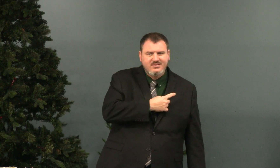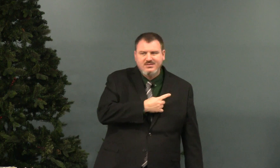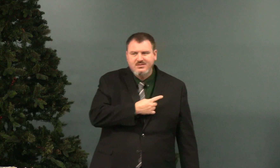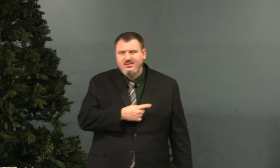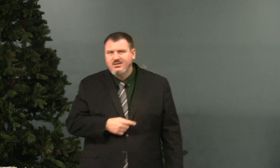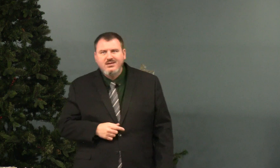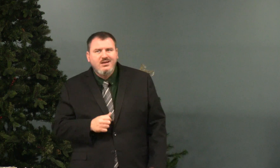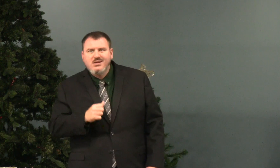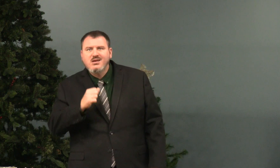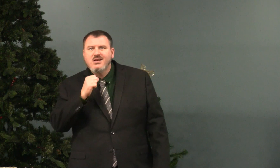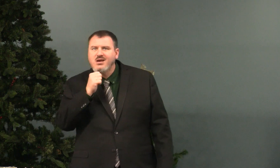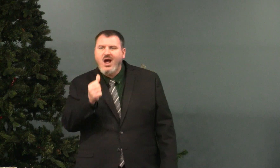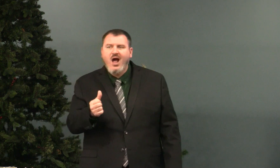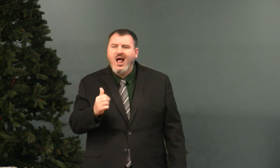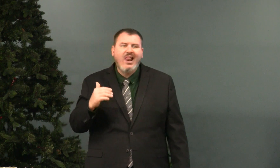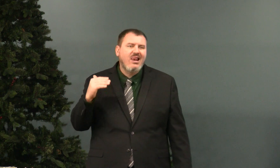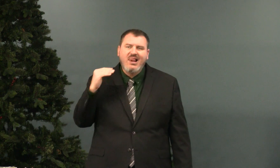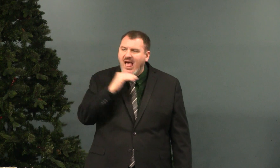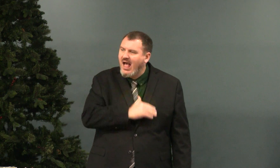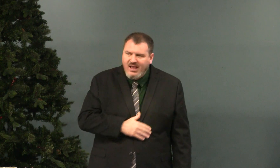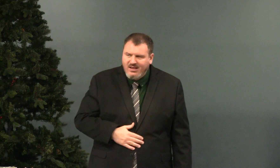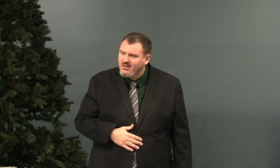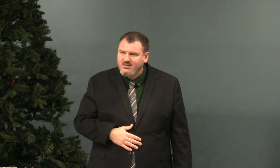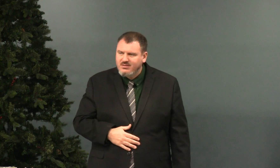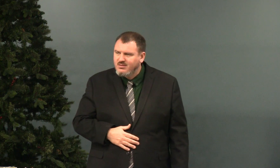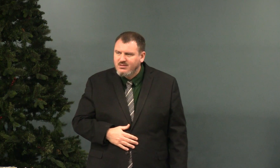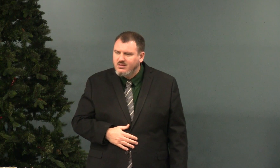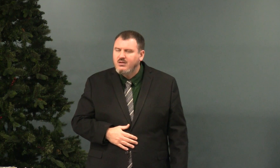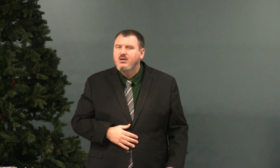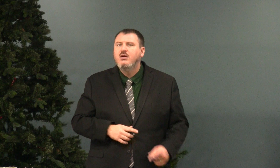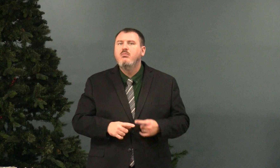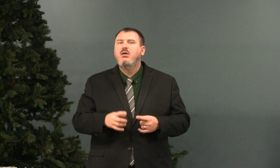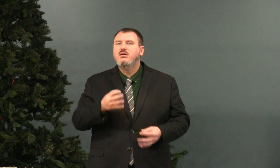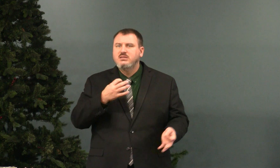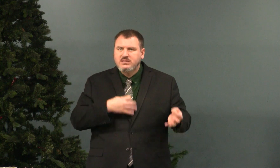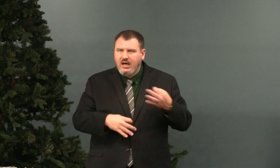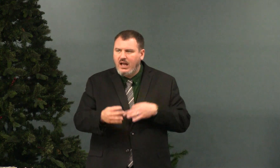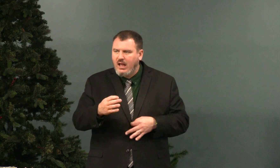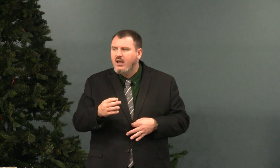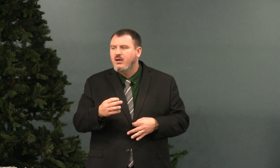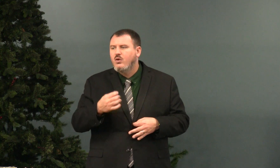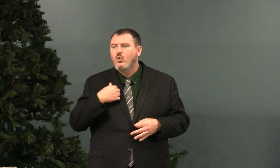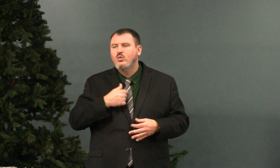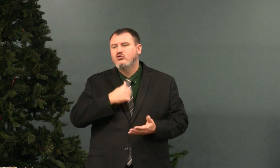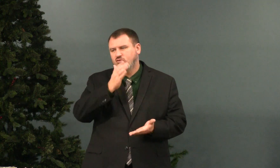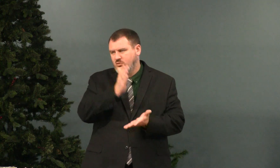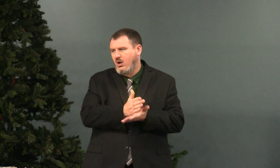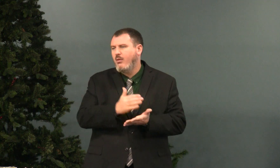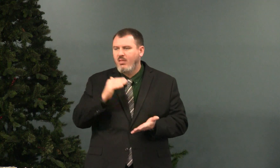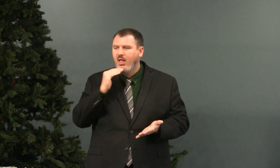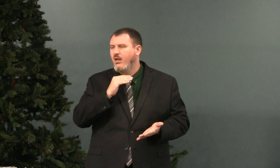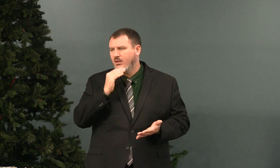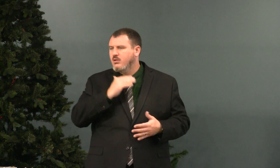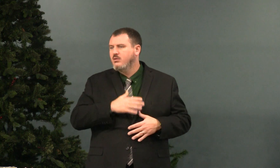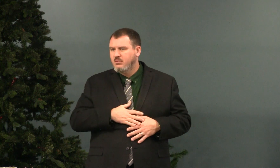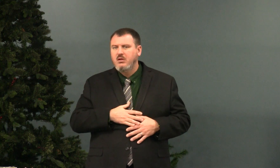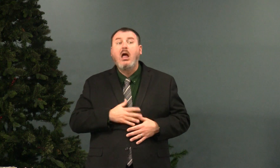And we should do the same and not lie but instead we should stop